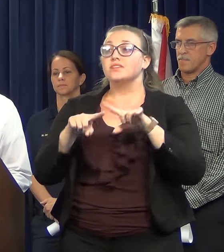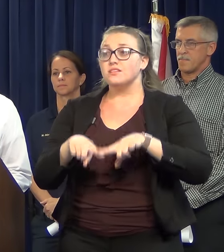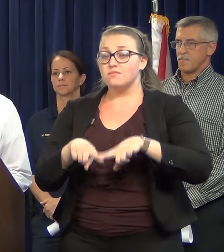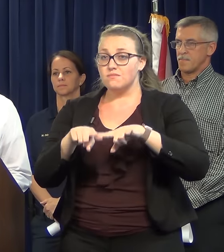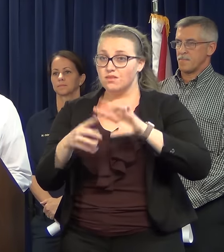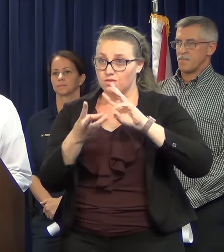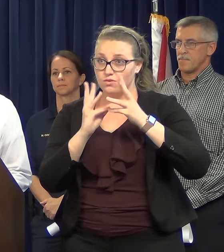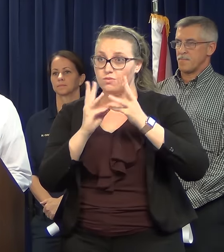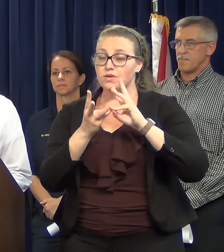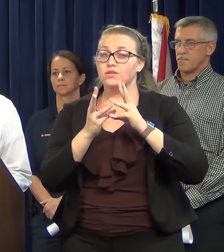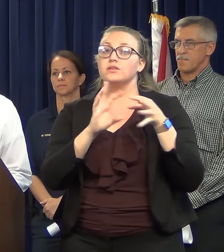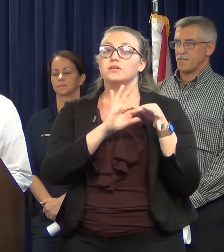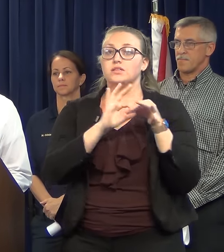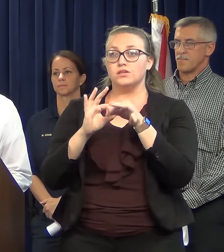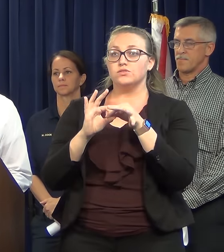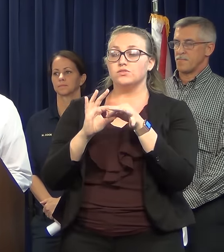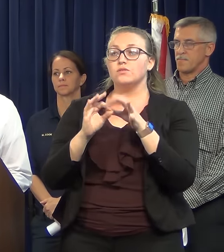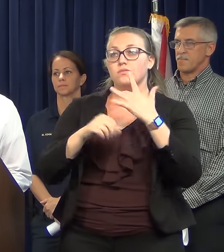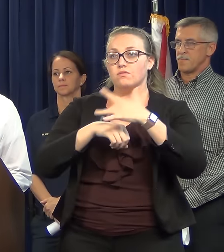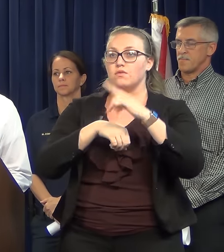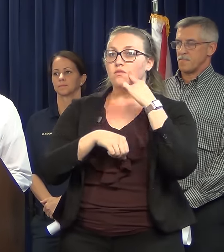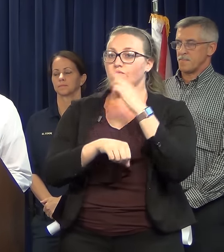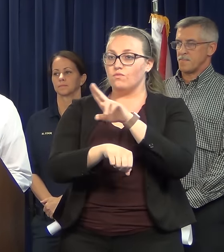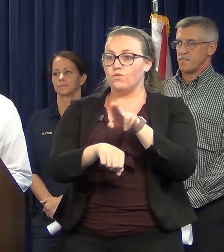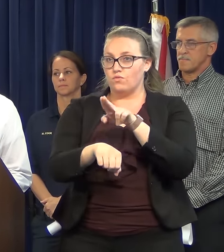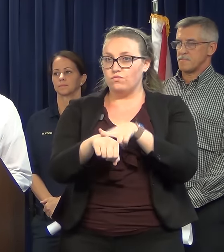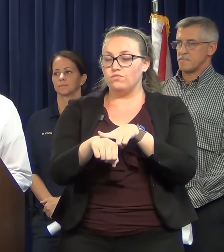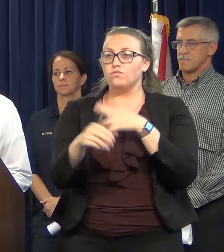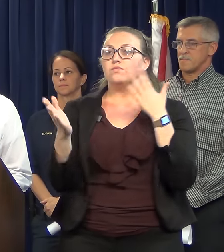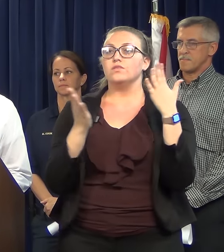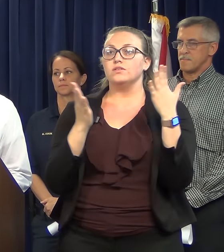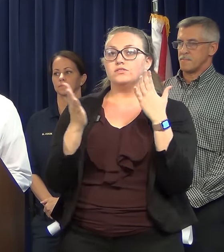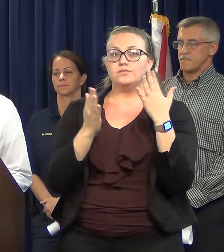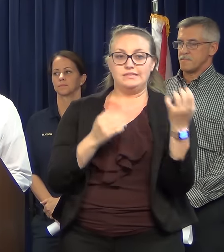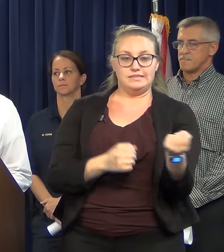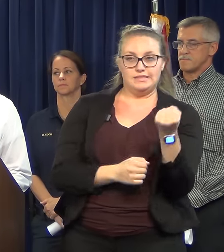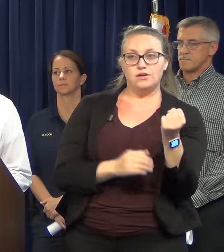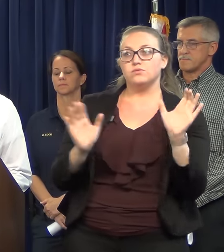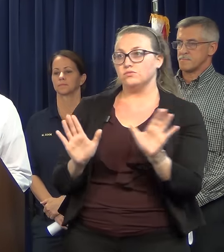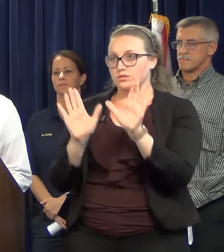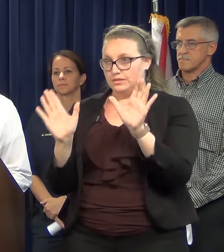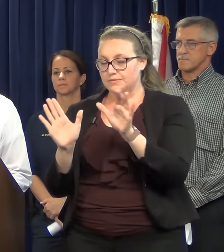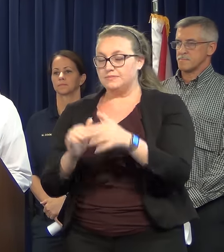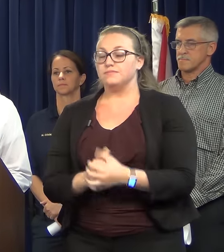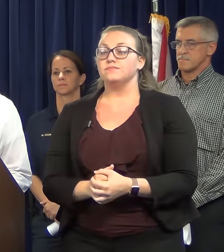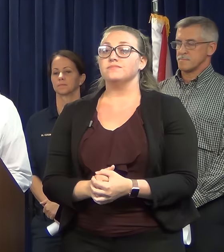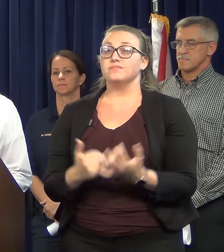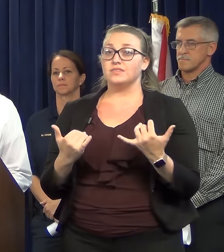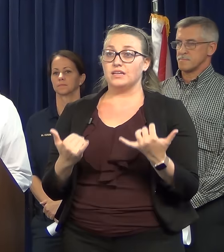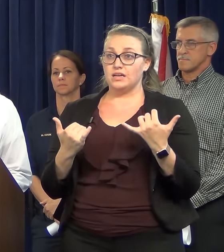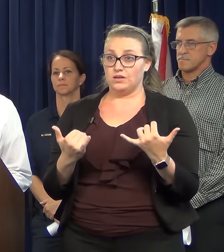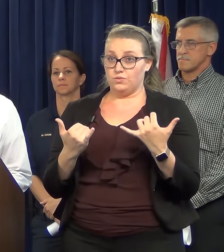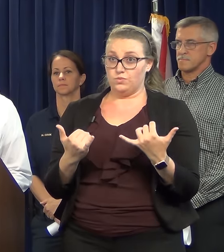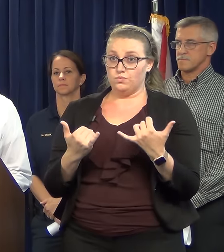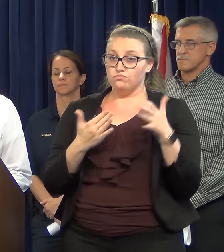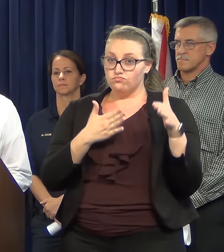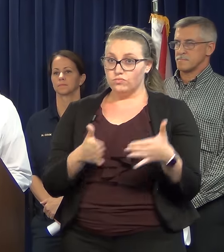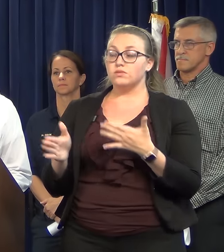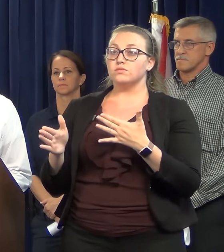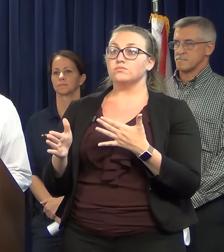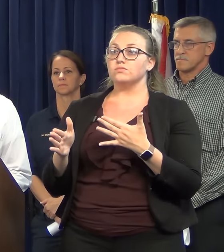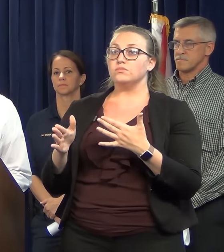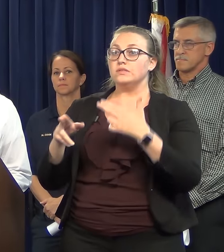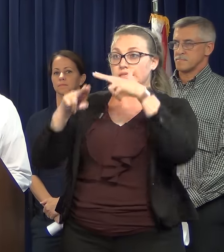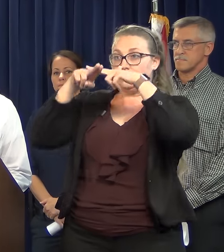Connection will be available for regular service on Saturday and Sunday. At this time, the Skyway will operate as